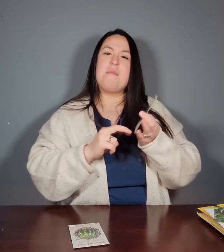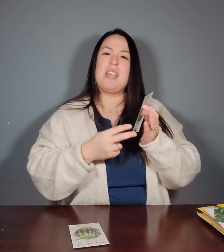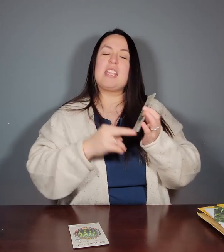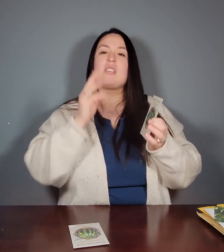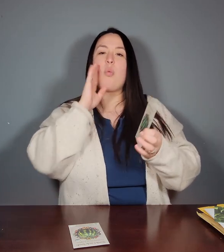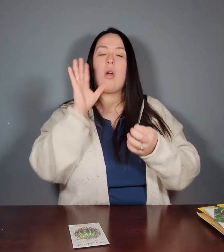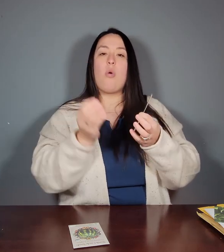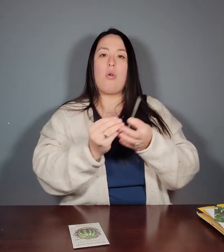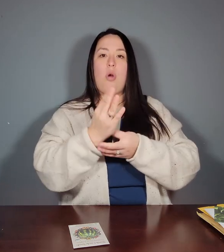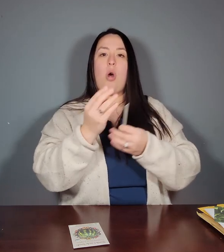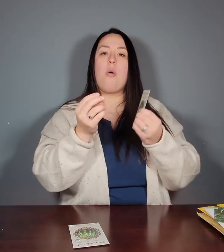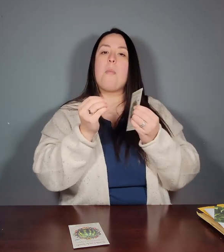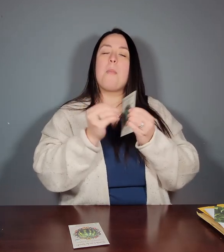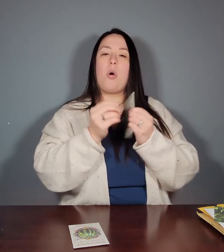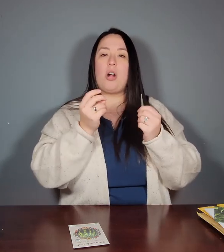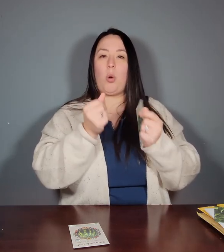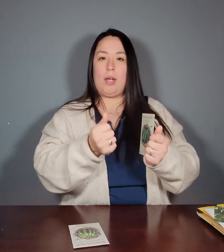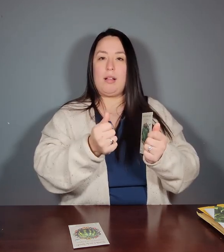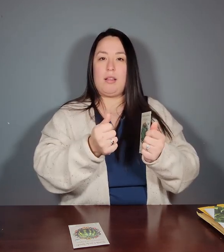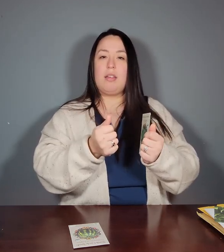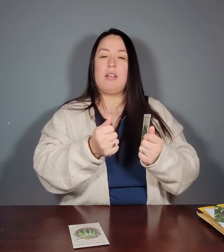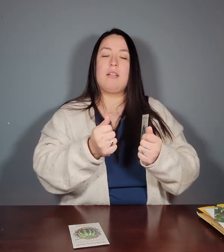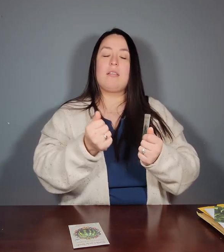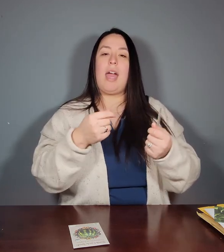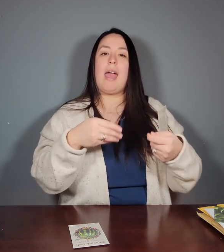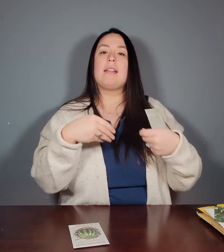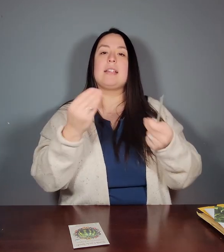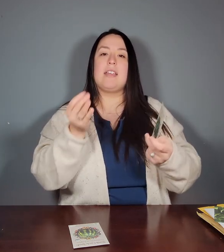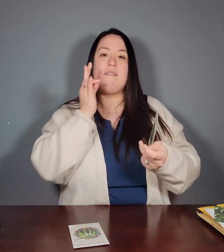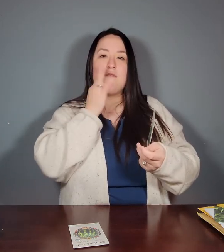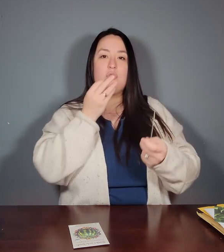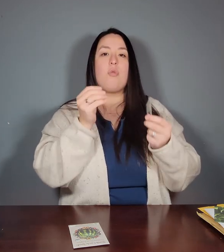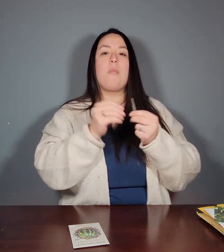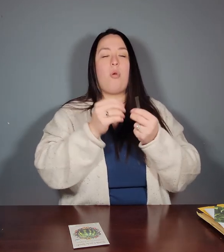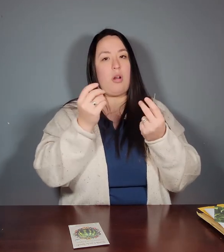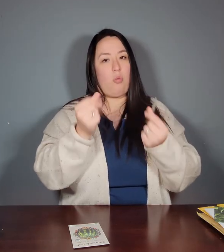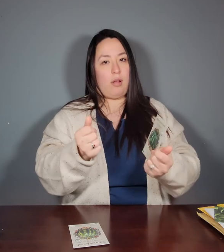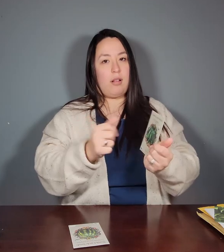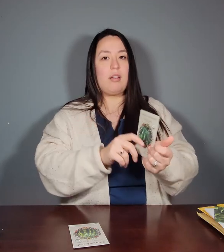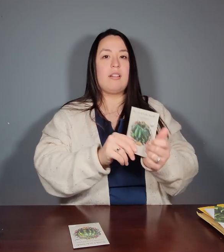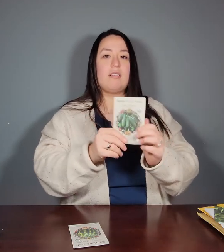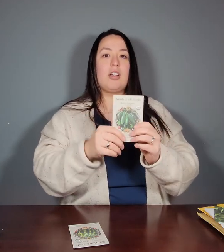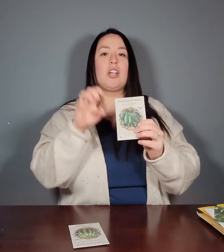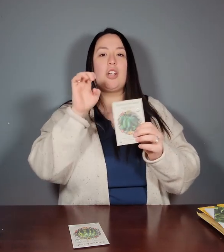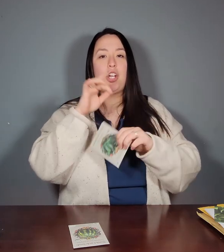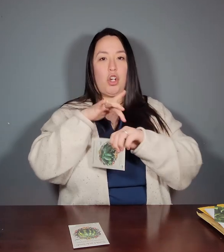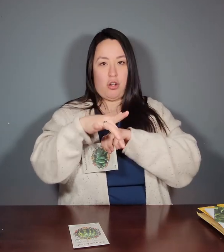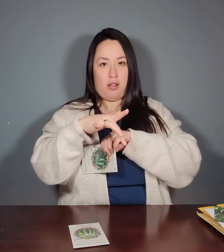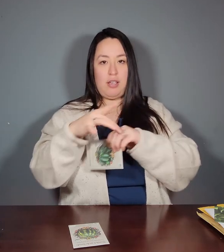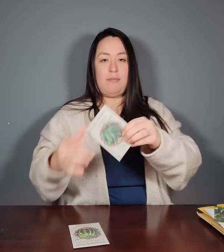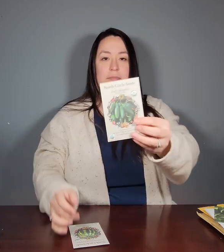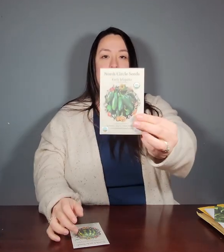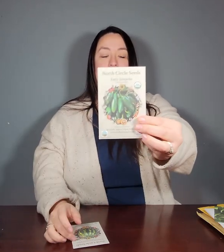And really what that means is they will grow more quickly and they will give fruit more quickly. That's why they're called early.